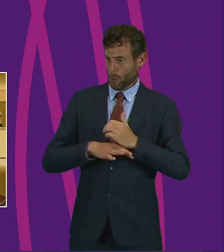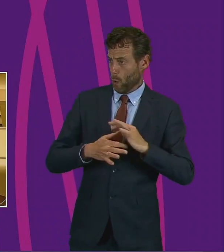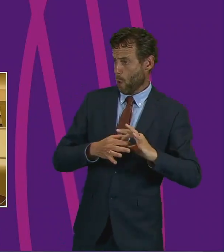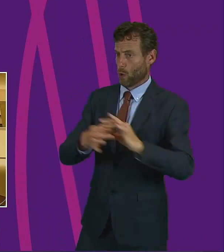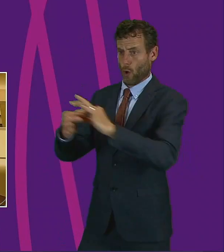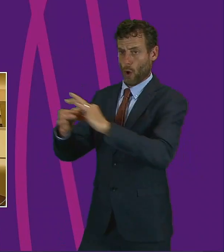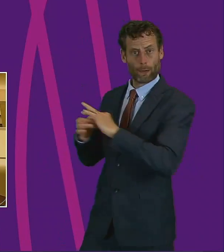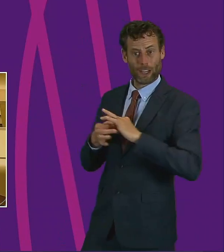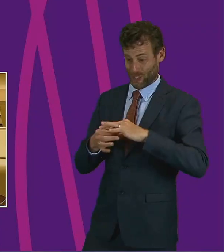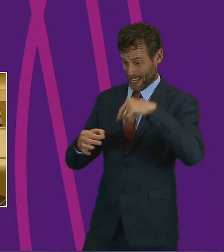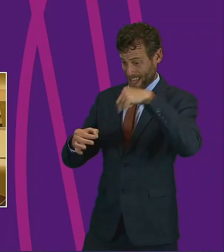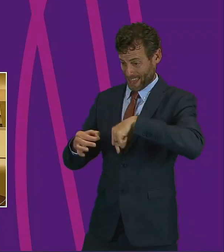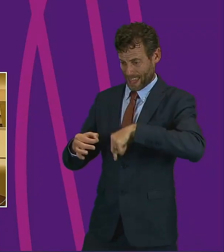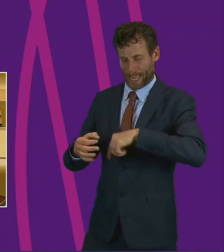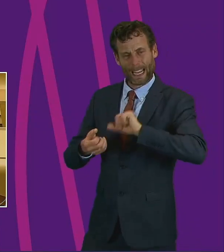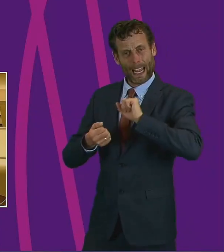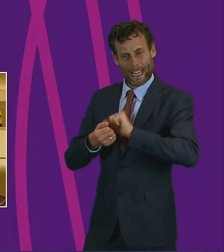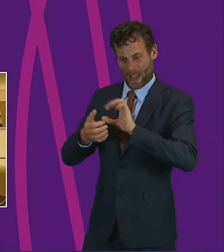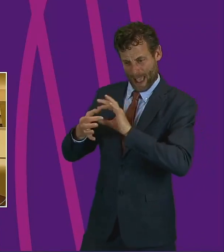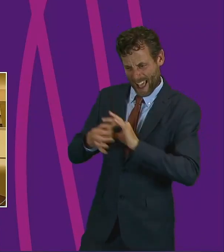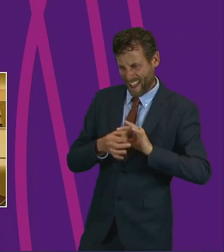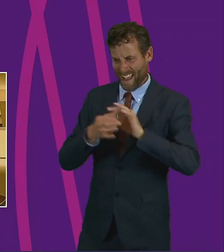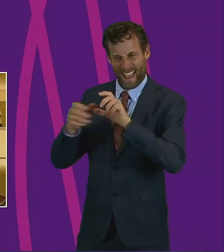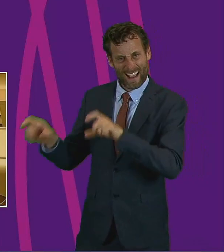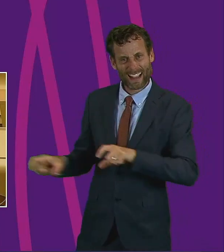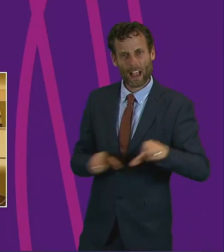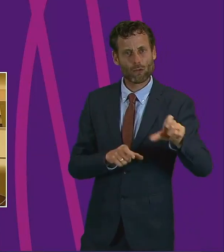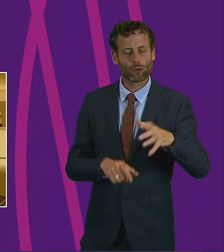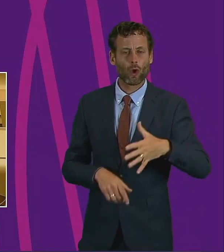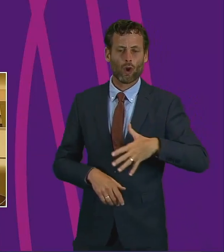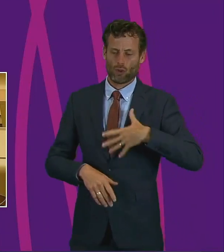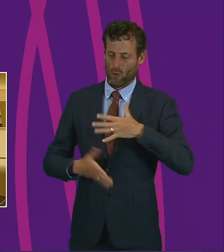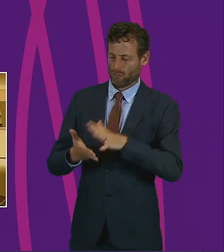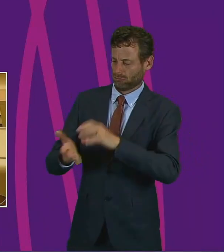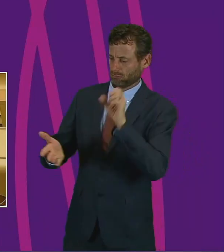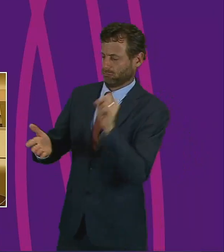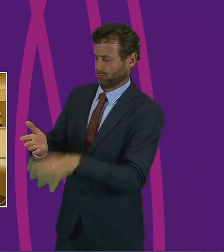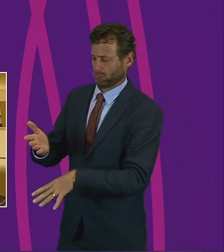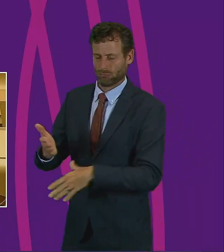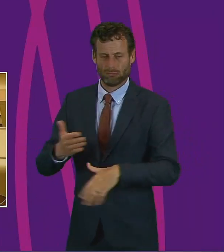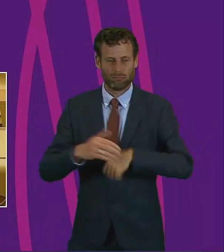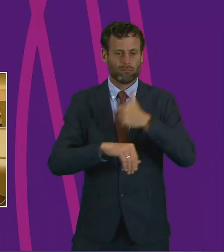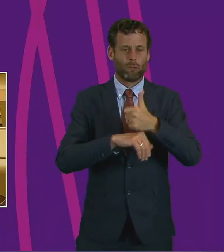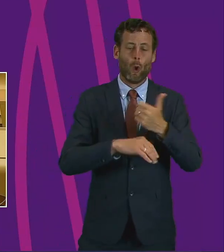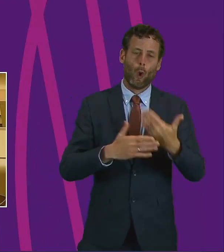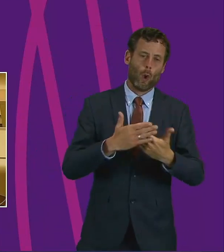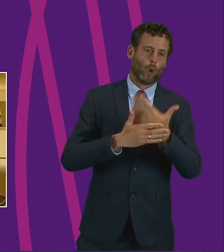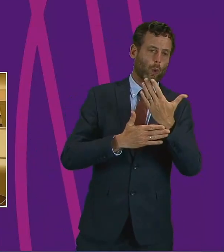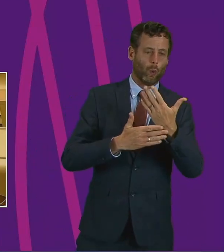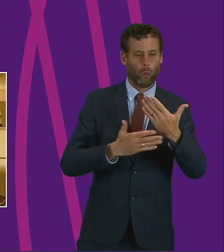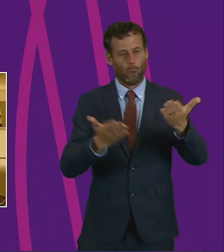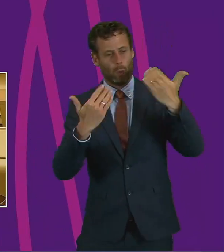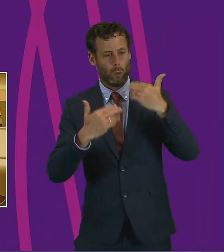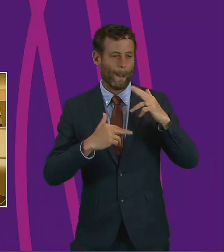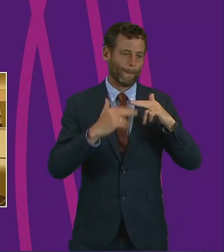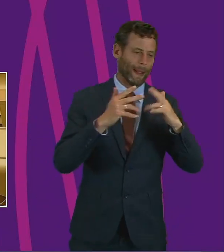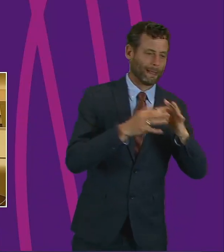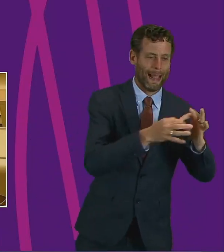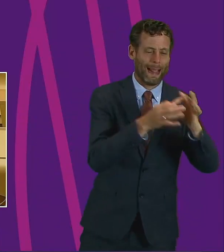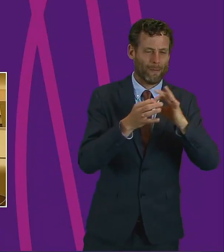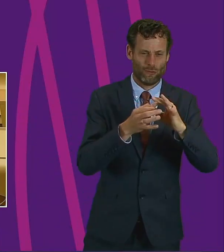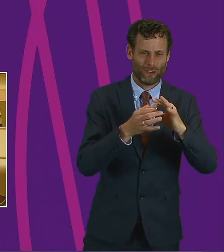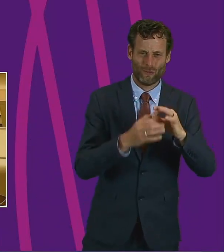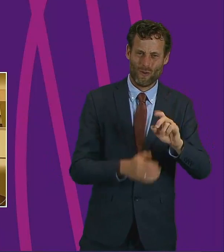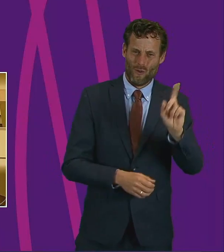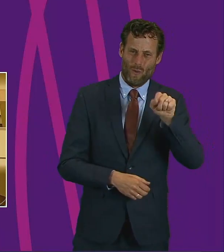place. We don't want to simply reinvent the wheel or have meetings for making sake. An important example of how we do this